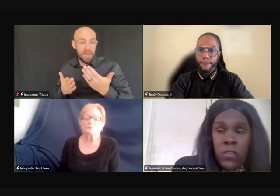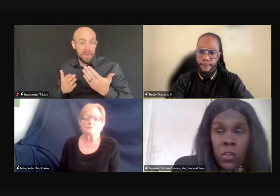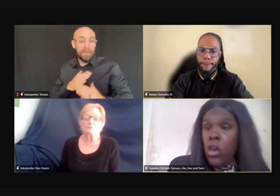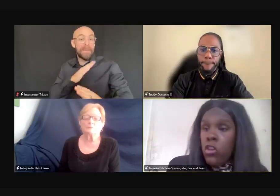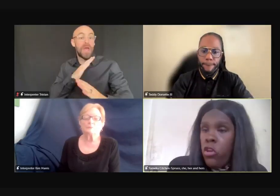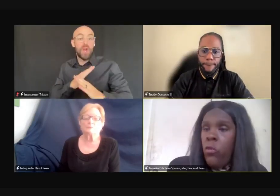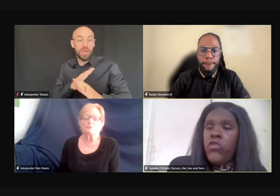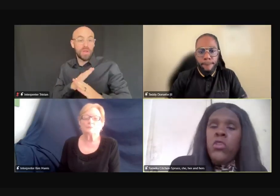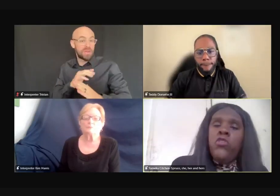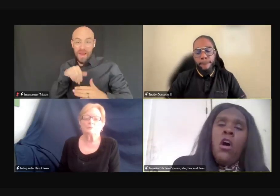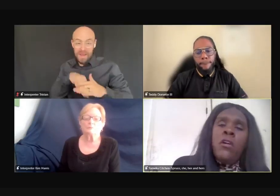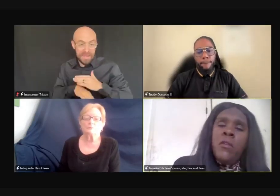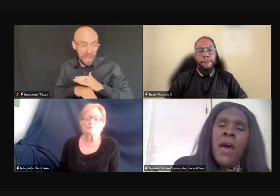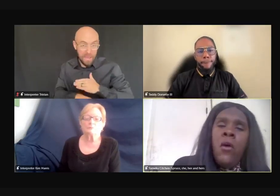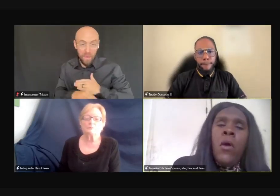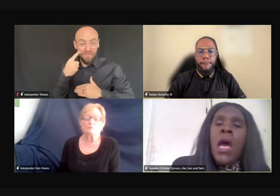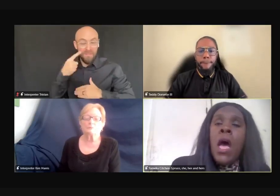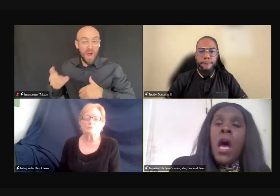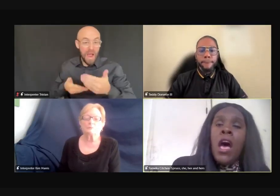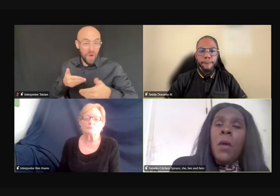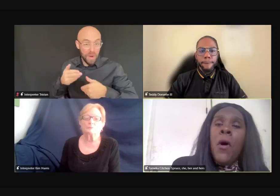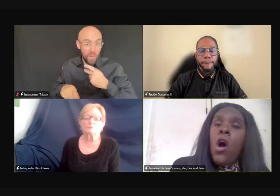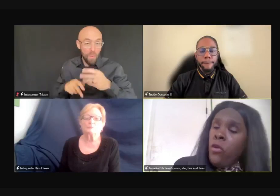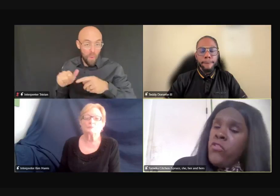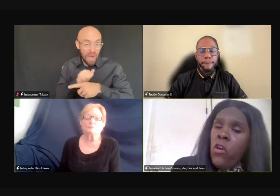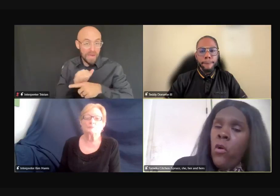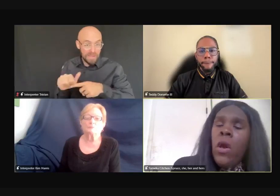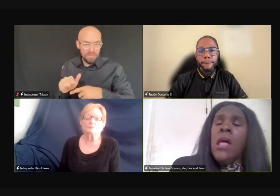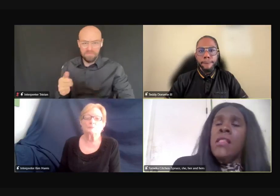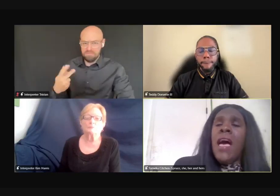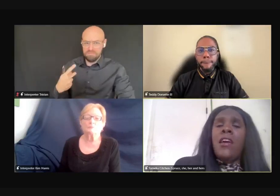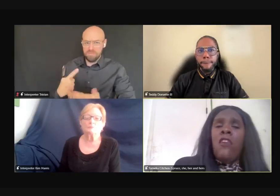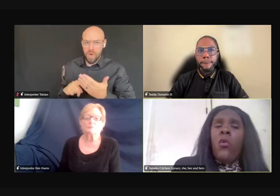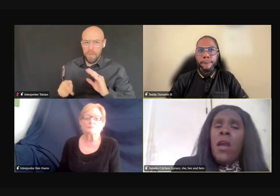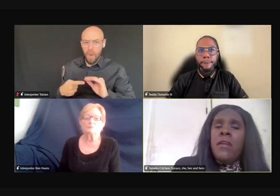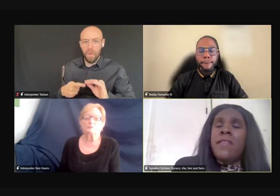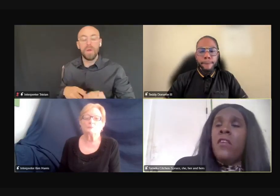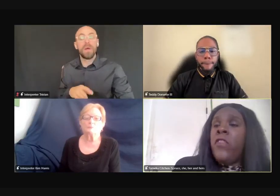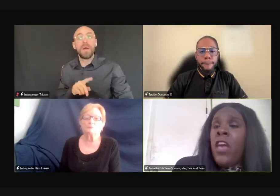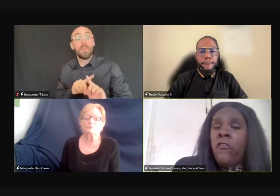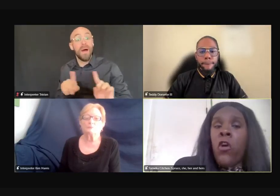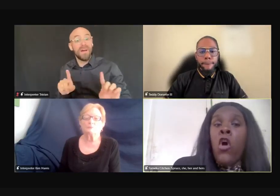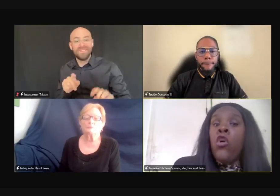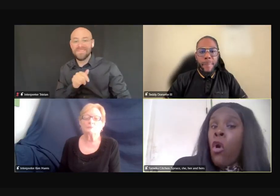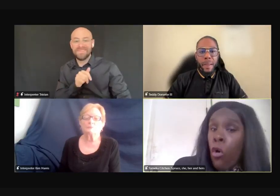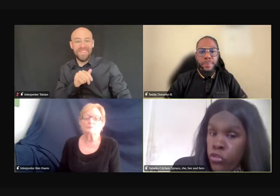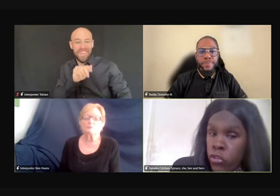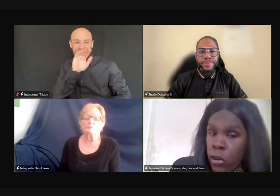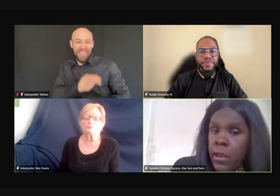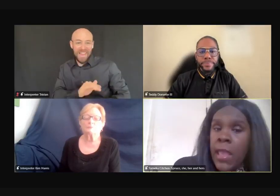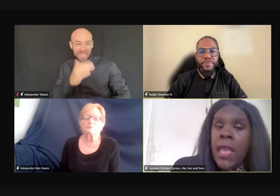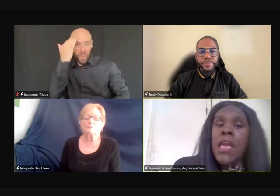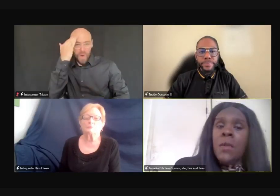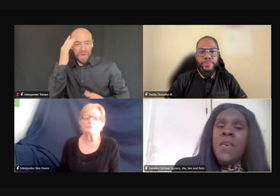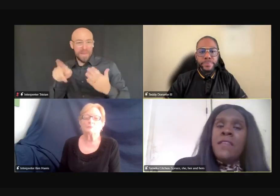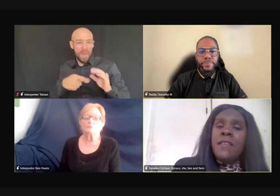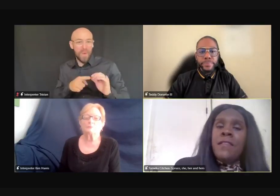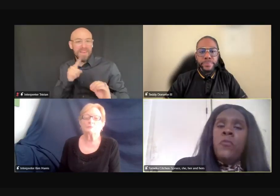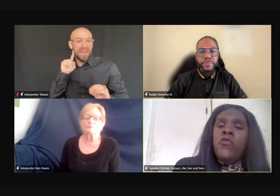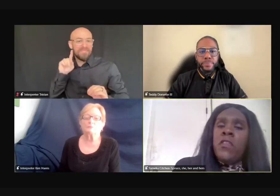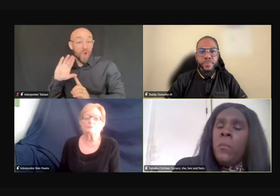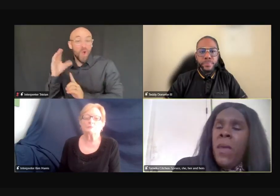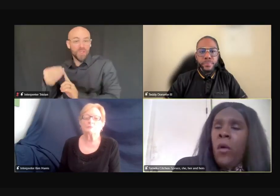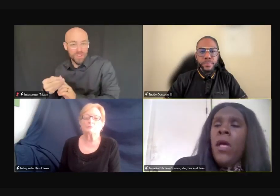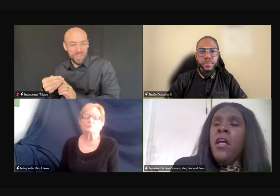practices, you know, which we talked about, but also lack of awareness of deaf culture and